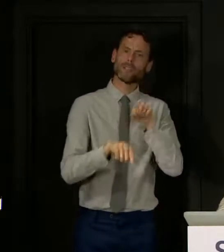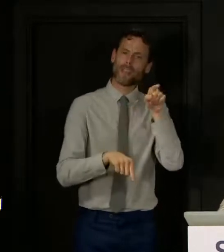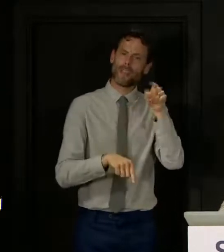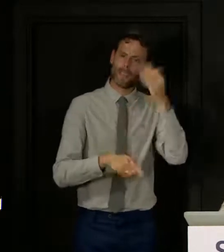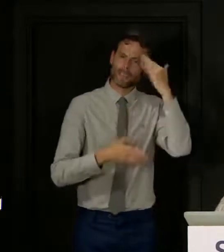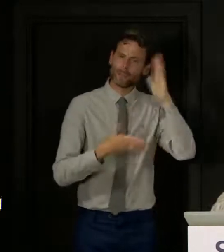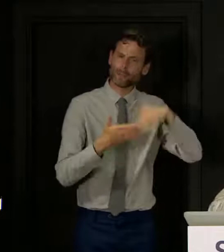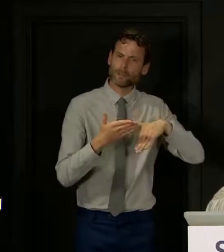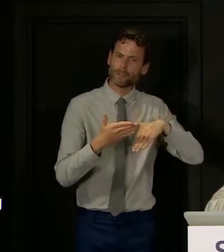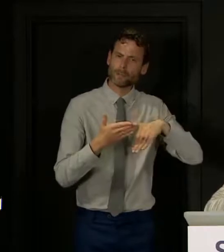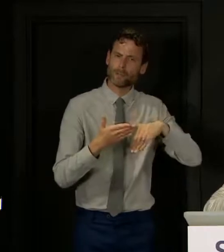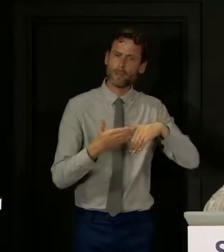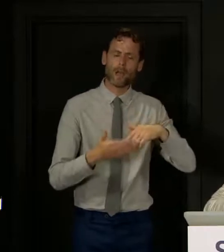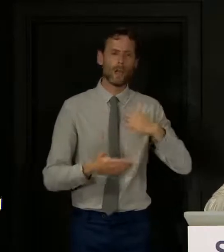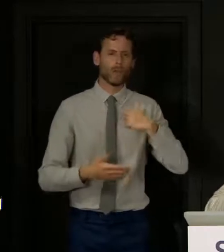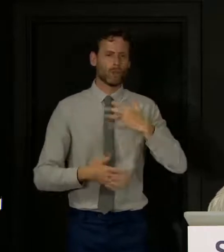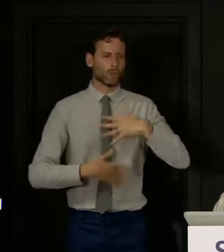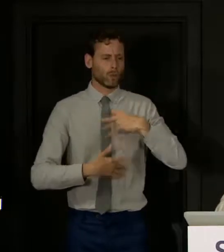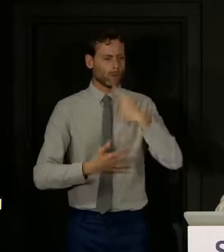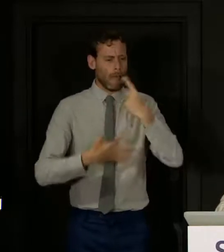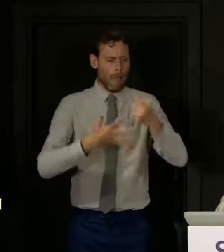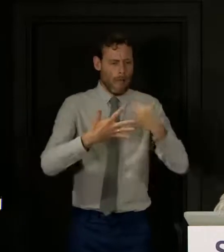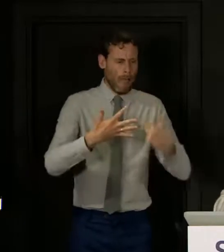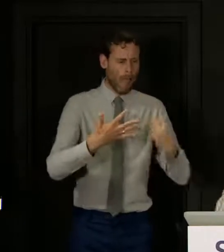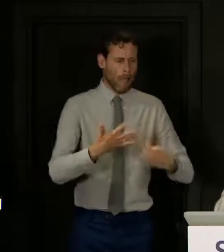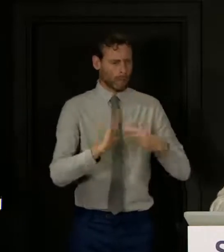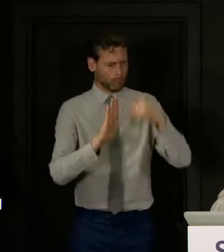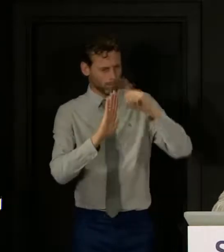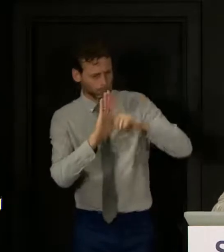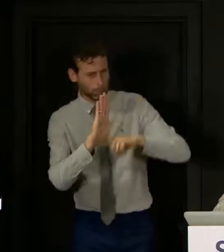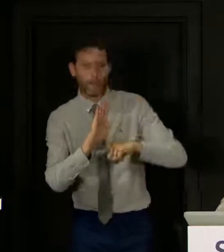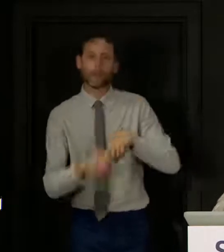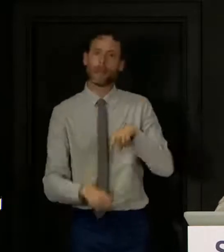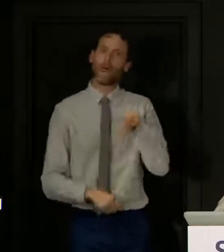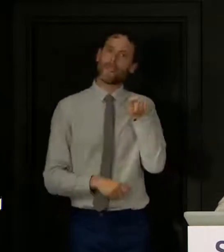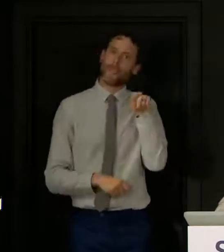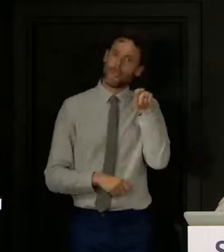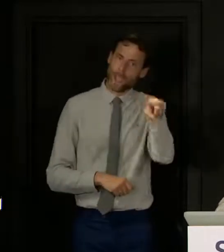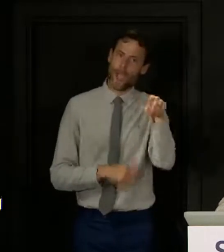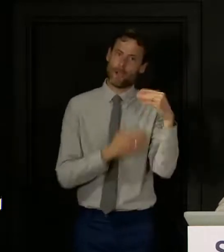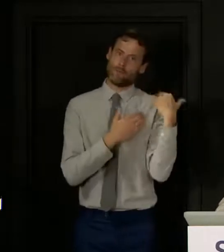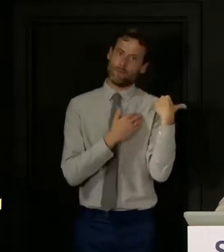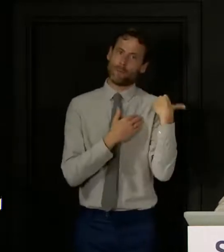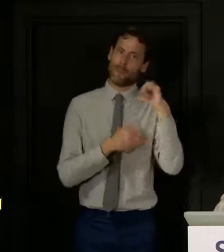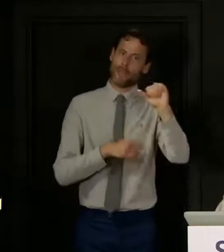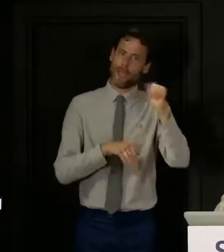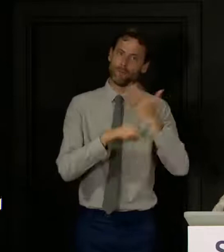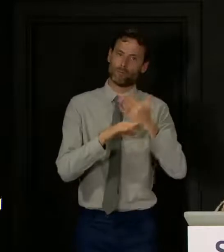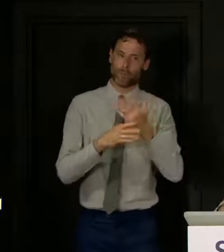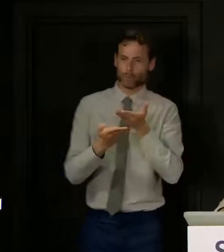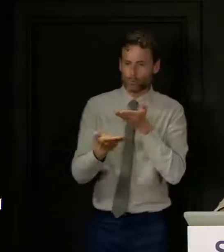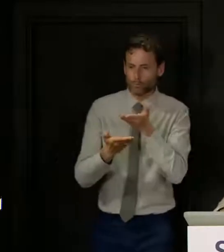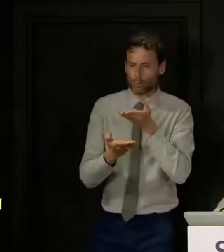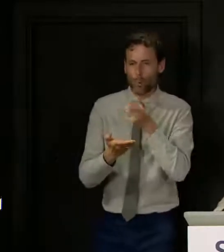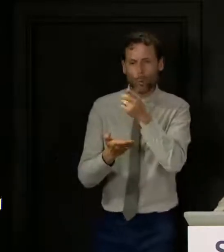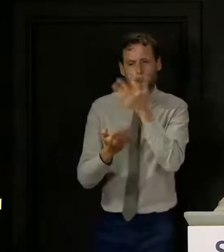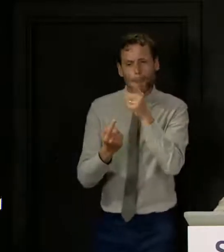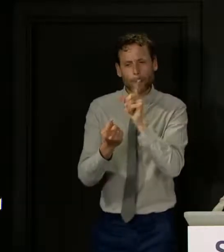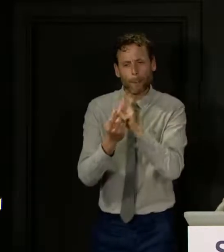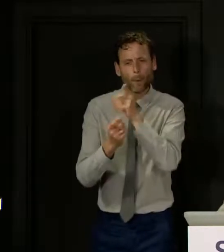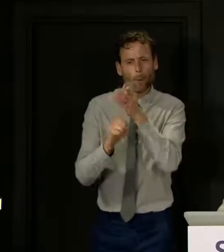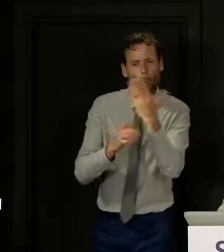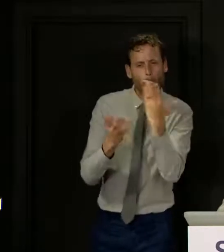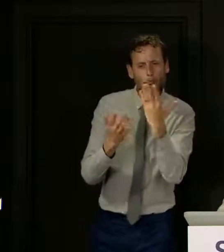and rather than me making these judgements they will be there to make the judgements about who should be traced